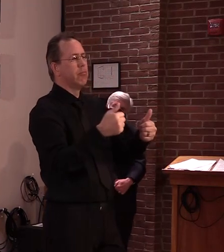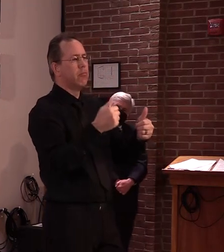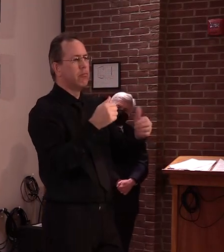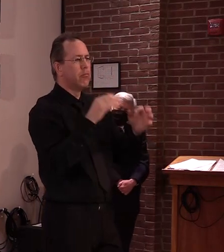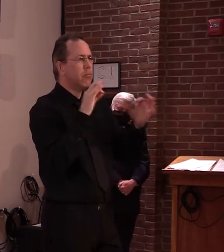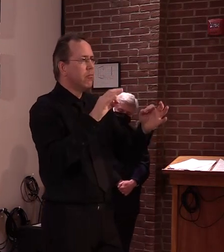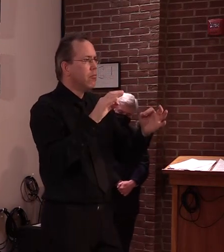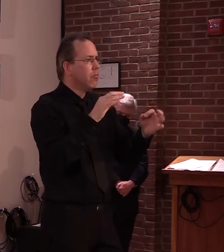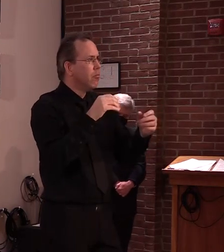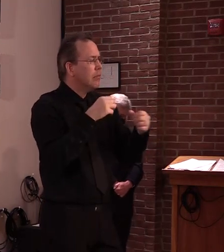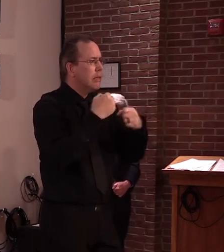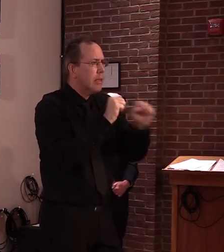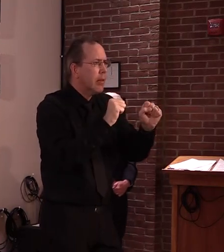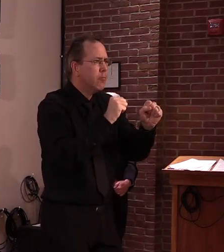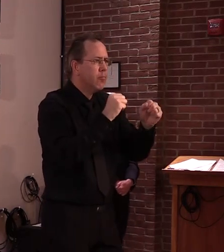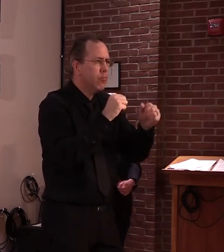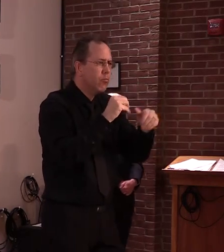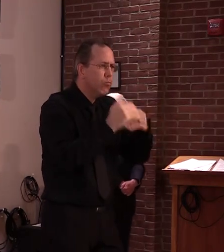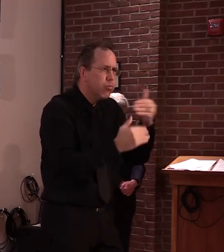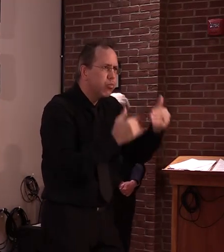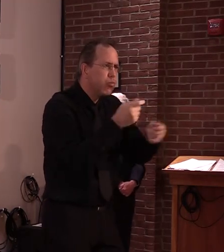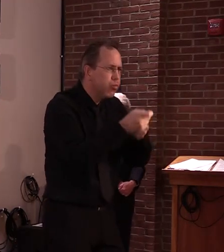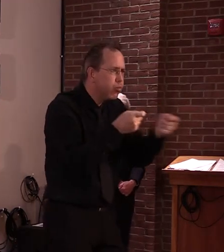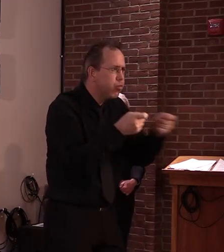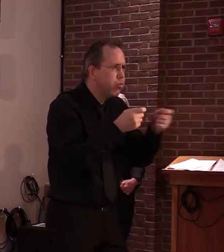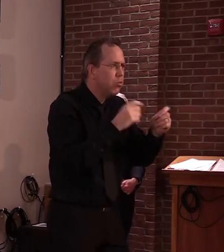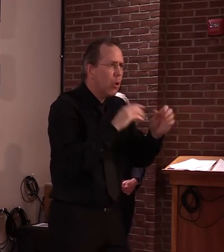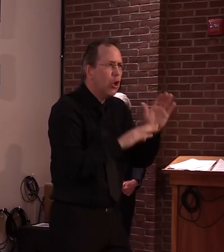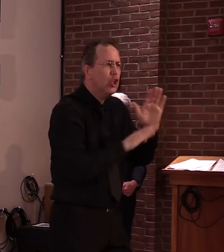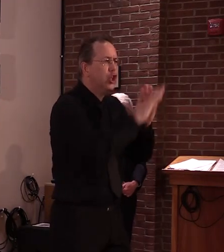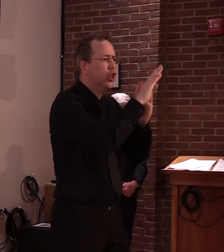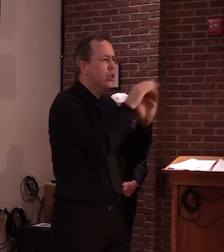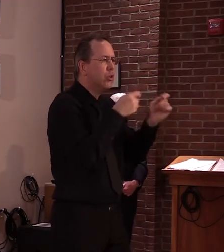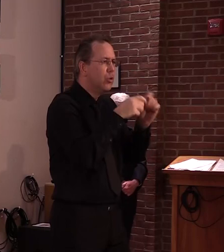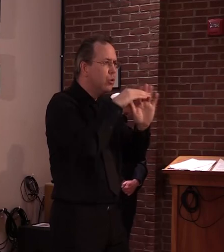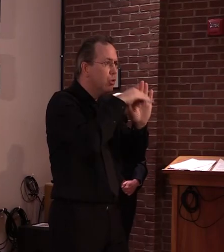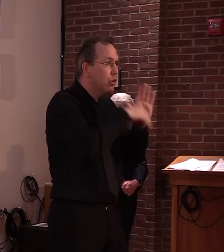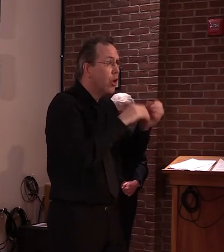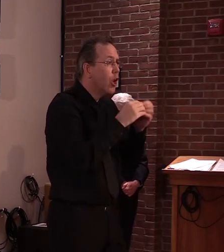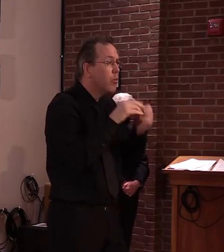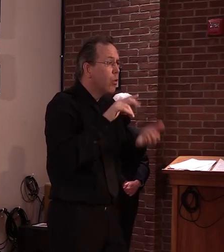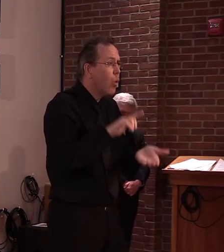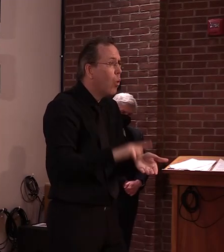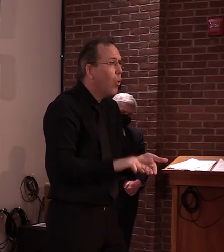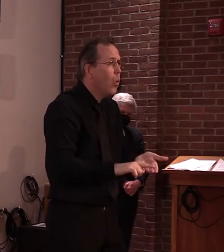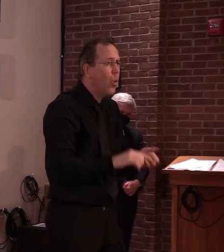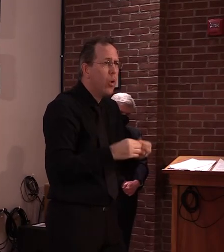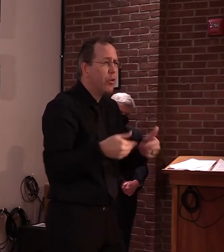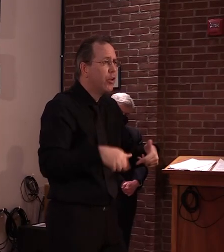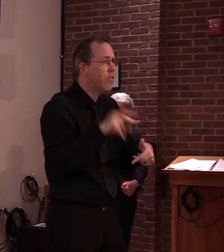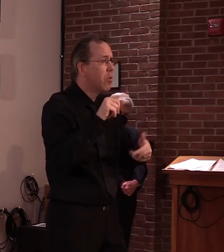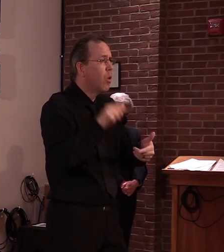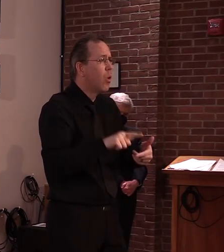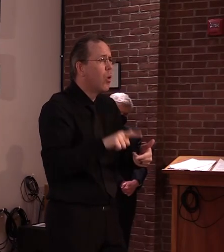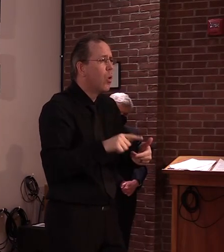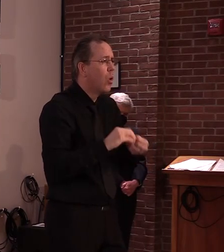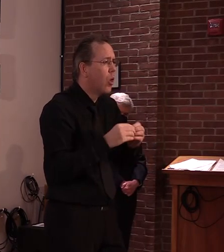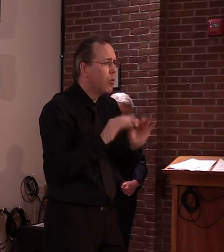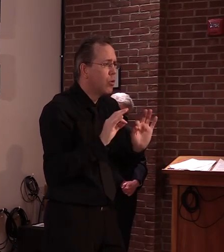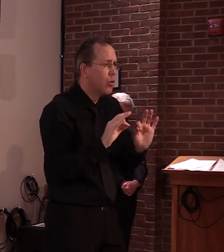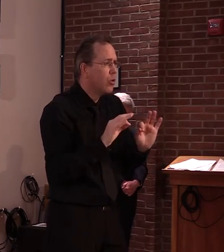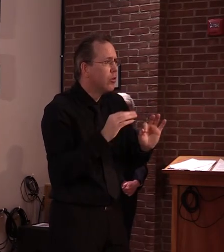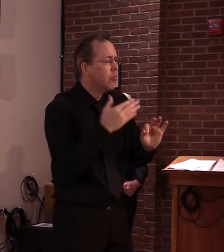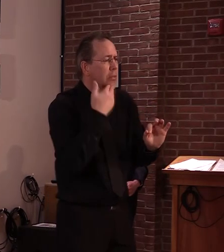as well as some of the lowest rates in the nation in terms of positive. And and the number of deaths.